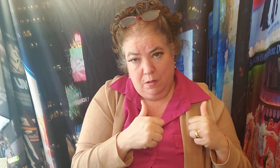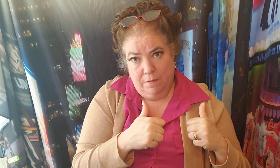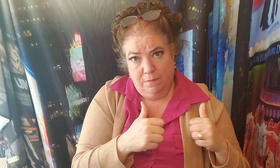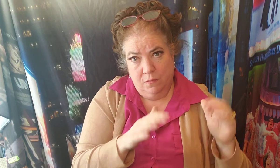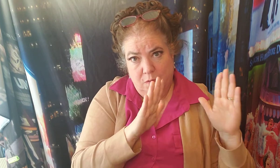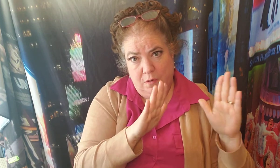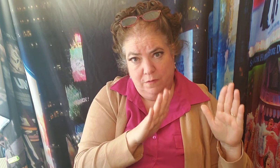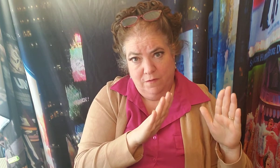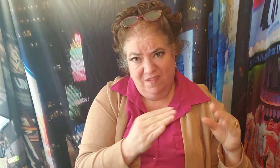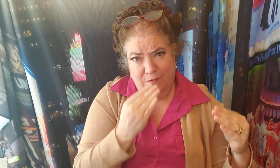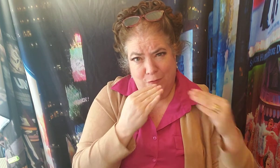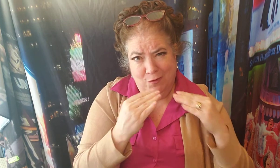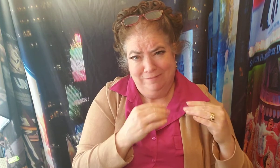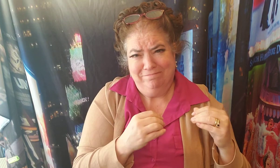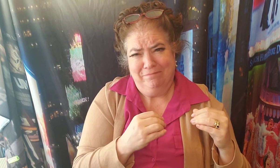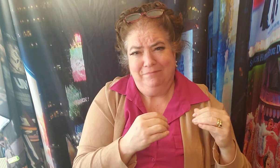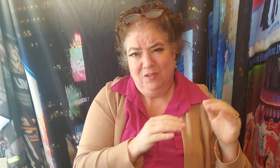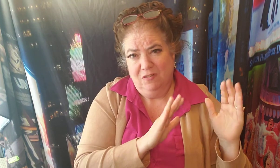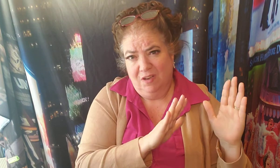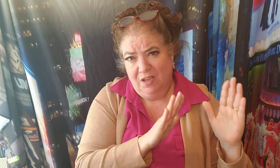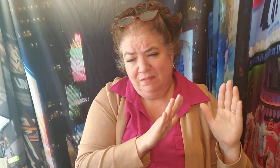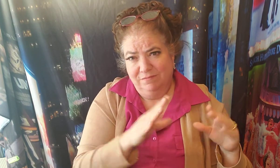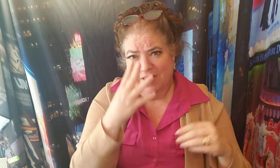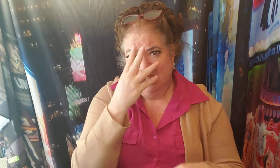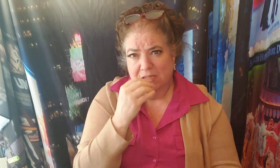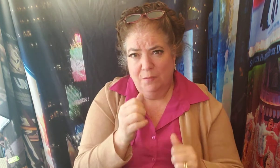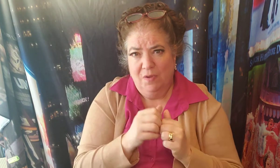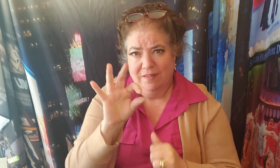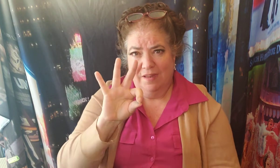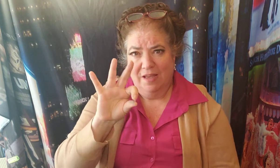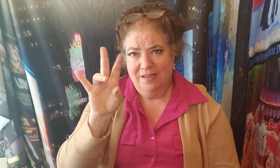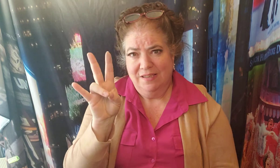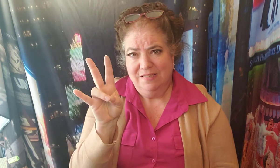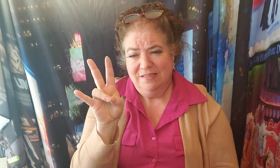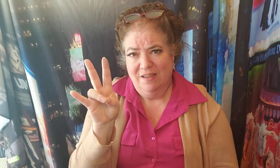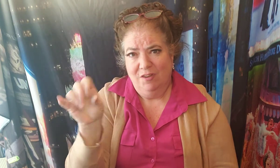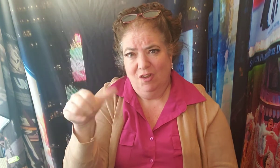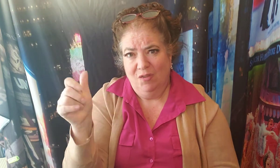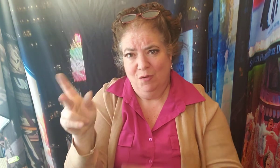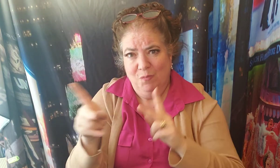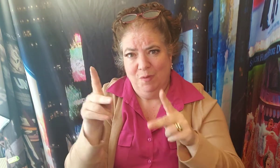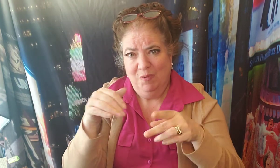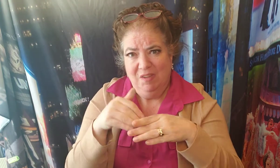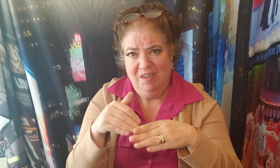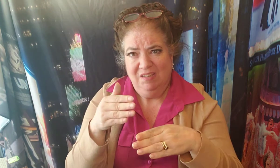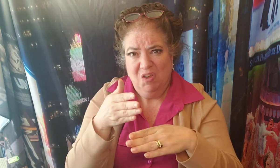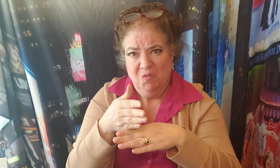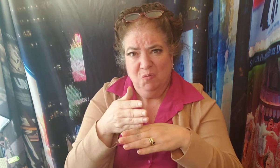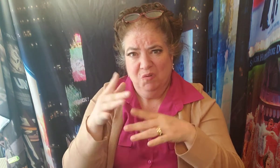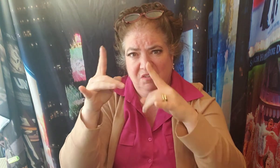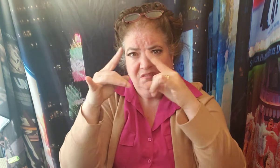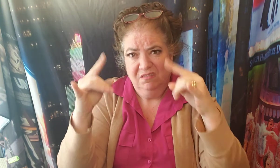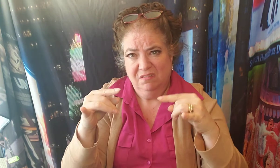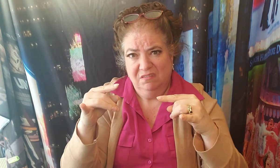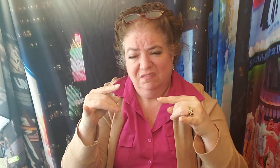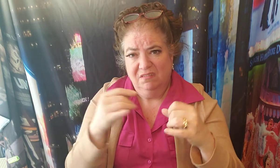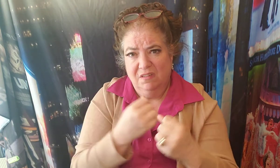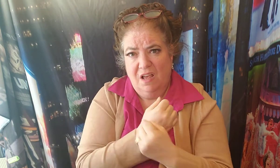I sleep with 97 others In a wooden hut I love them all They all love me It's